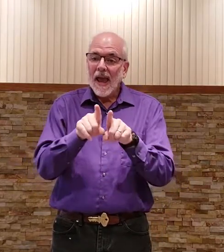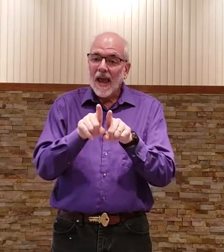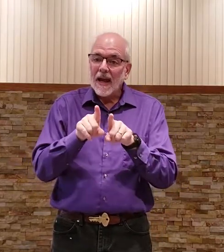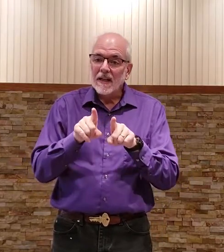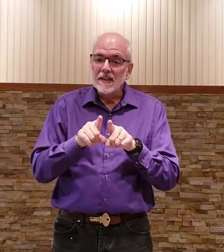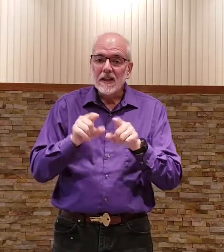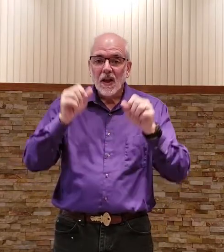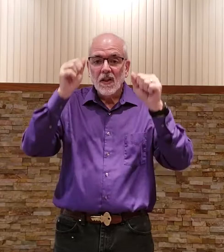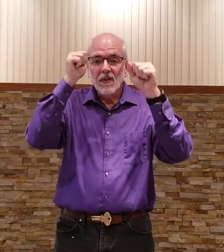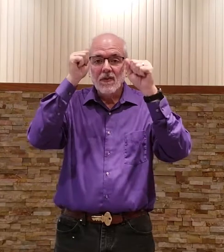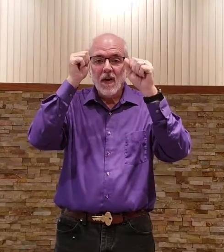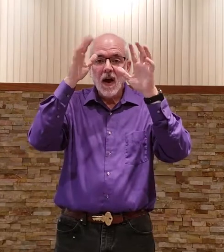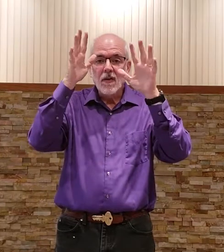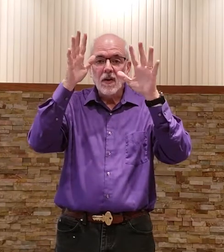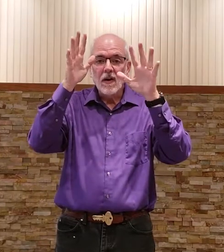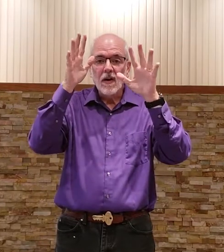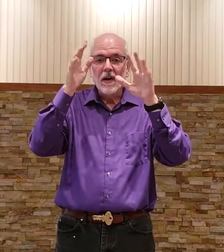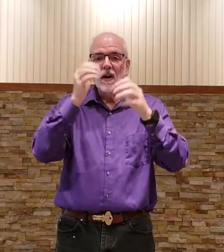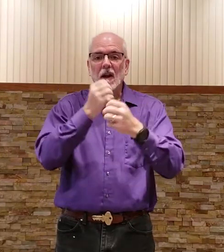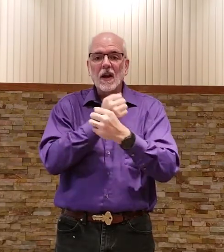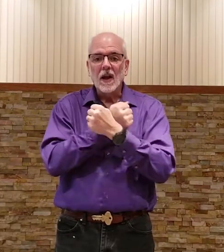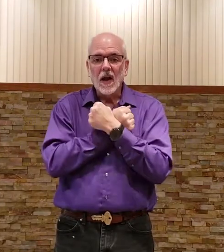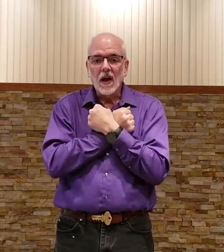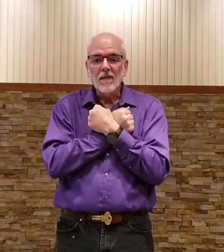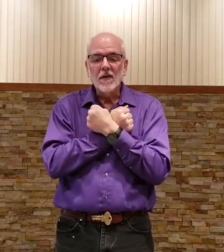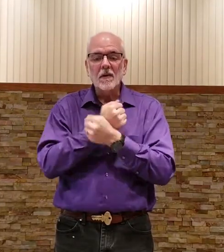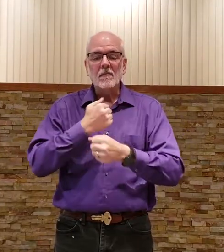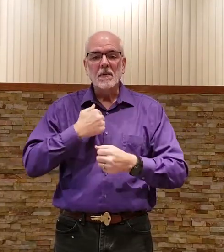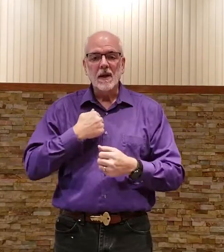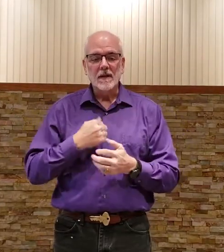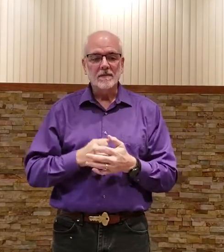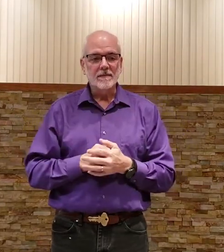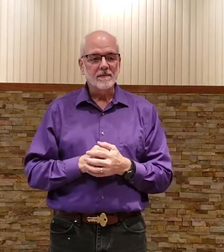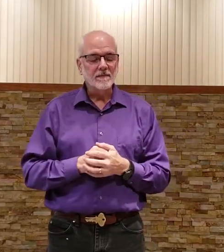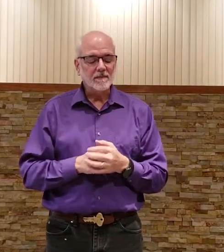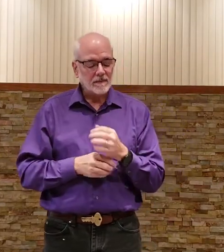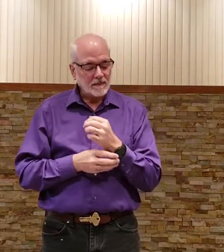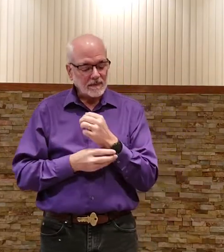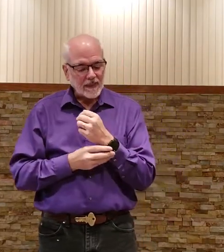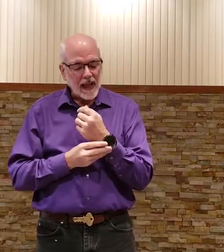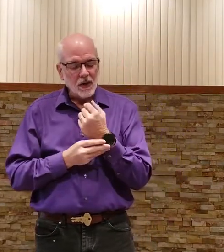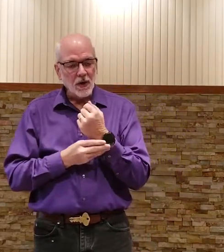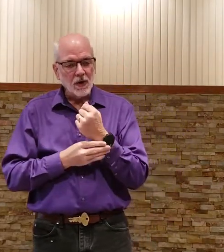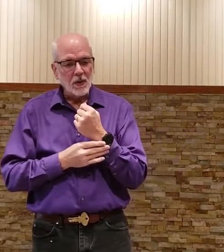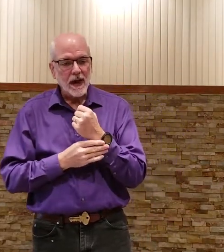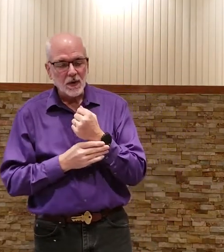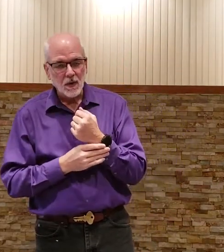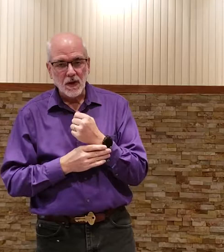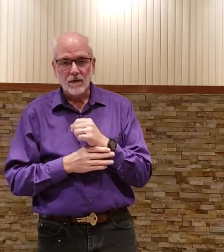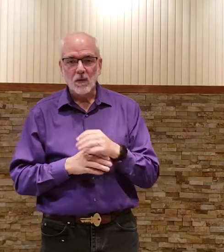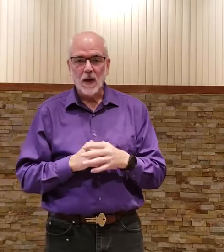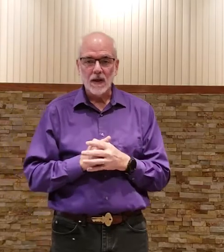as the father loved me and you can do that two different ways